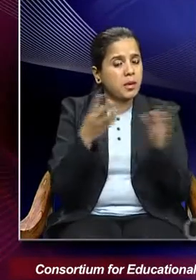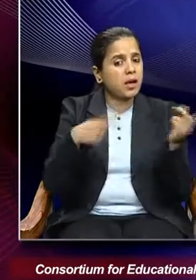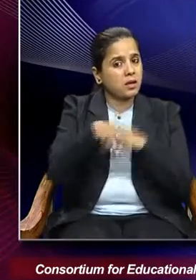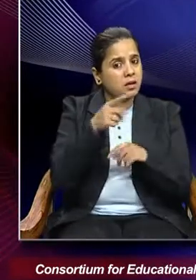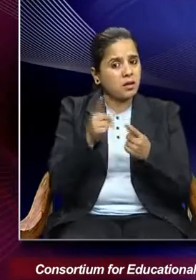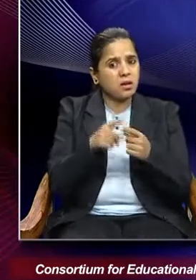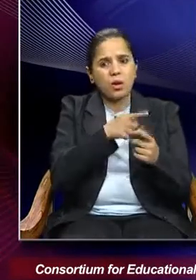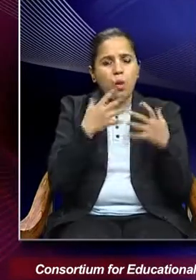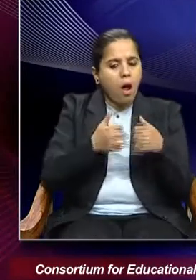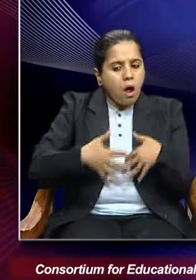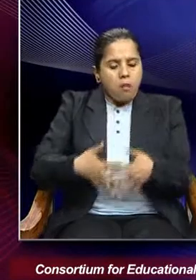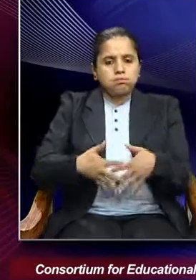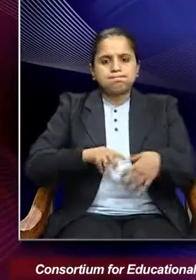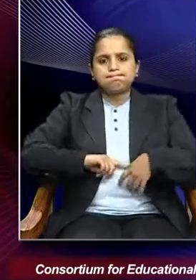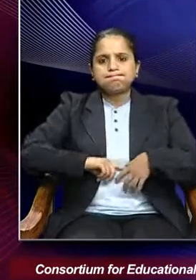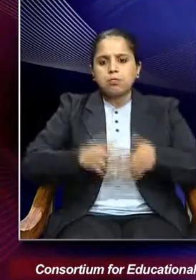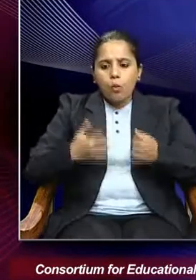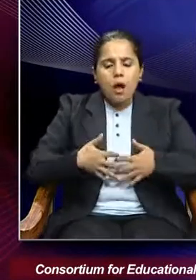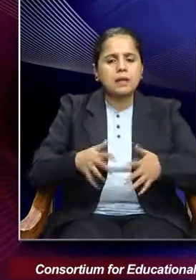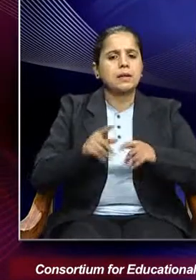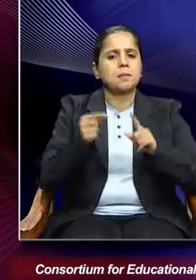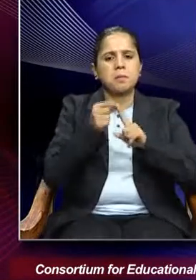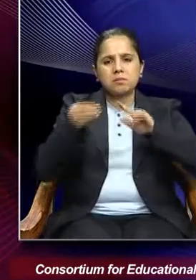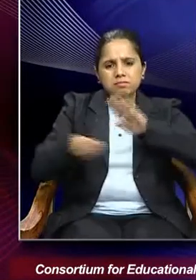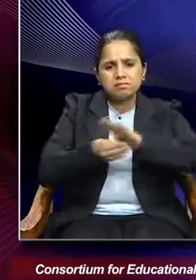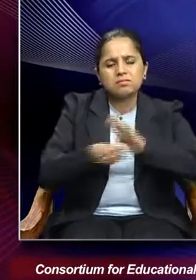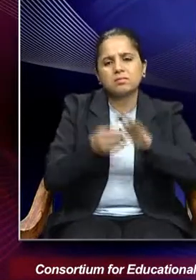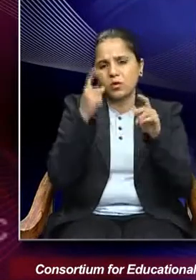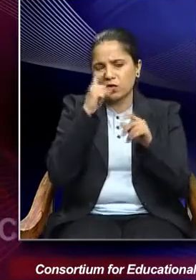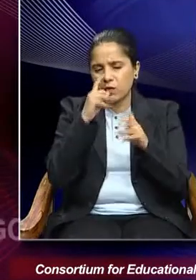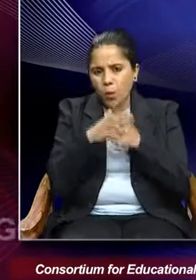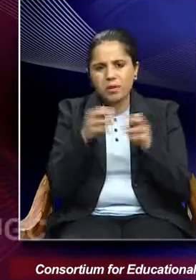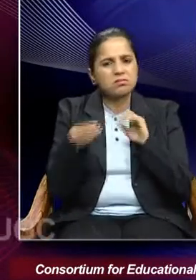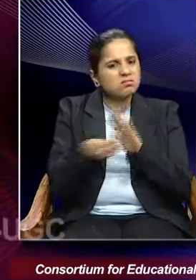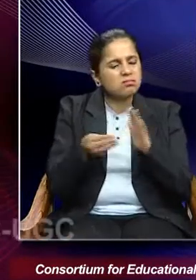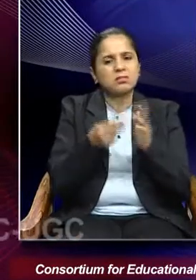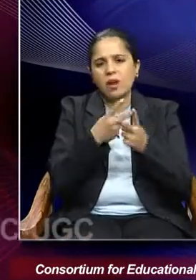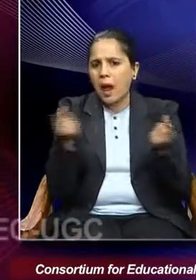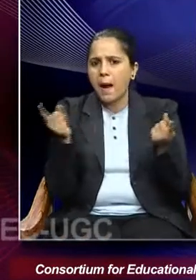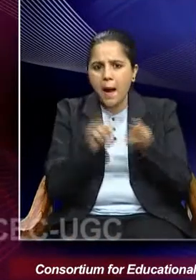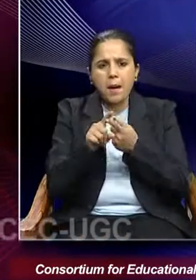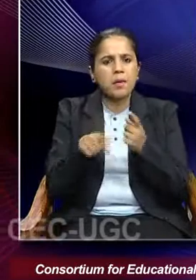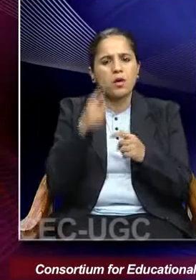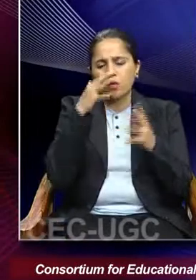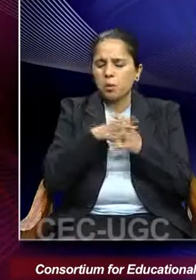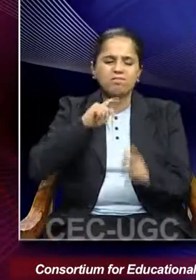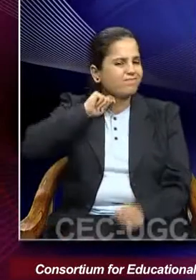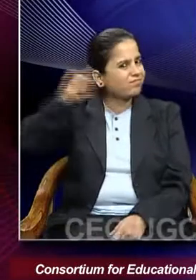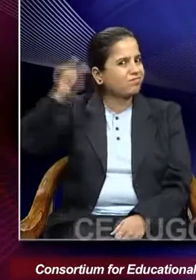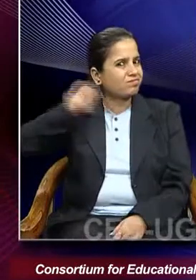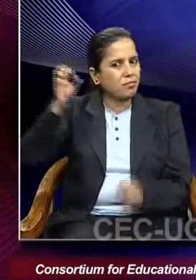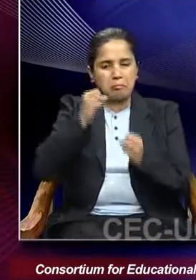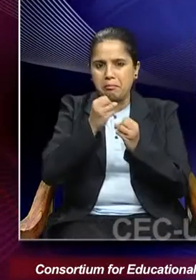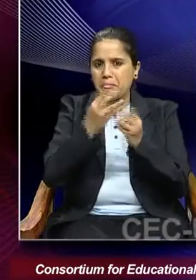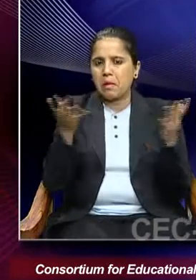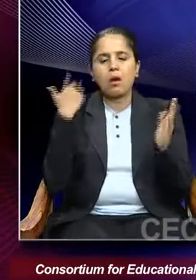unwanted pregnancies, prostitution and a large number of widow suicides that were a